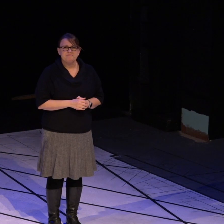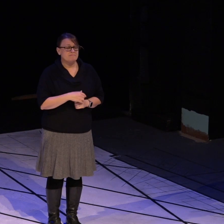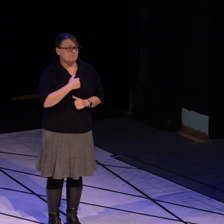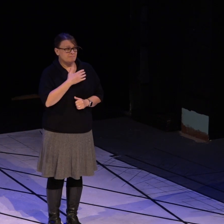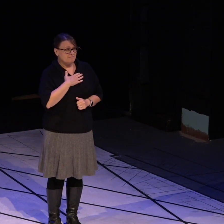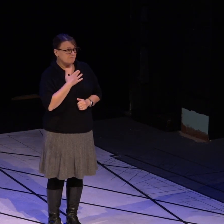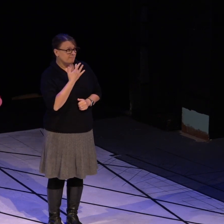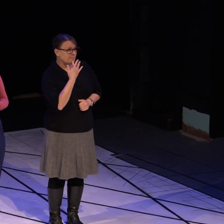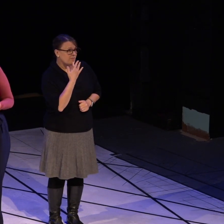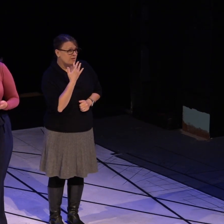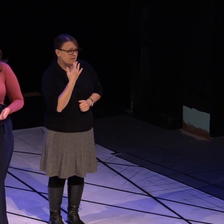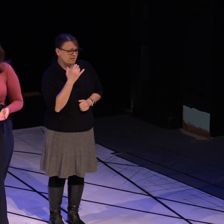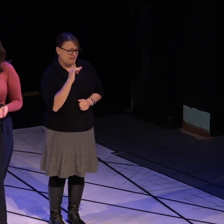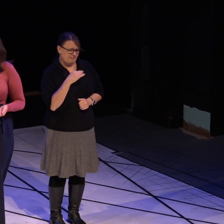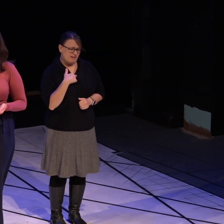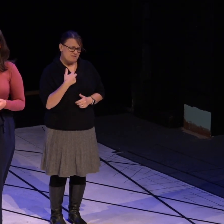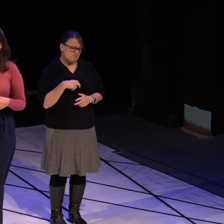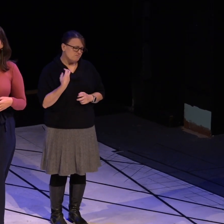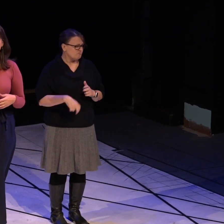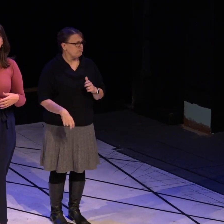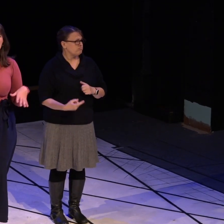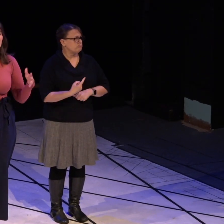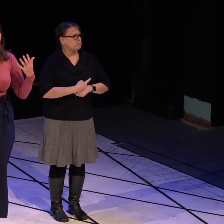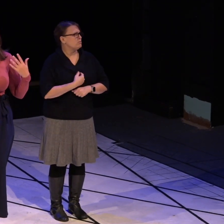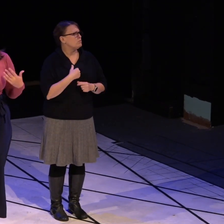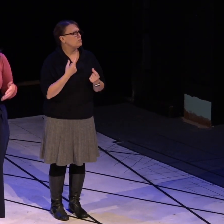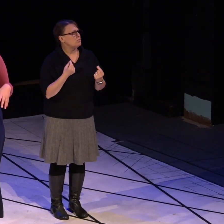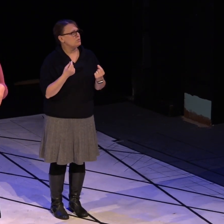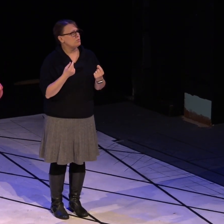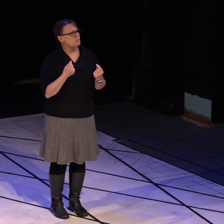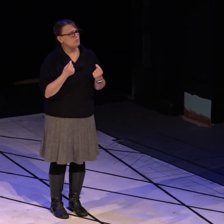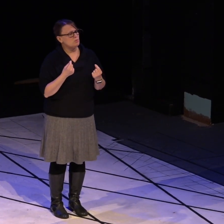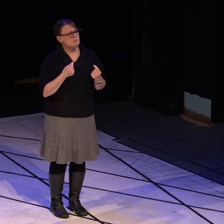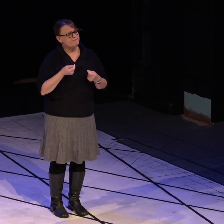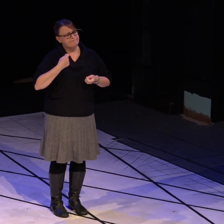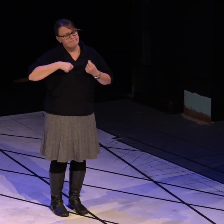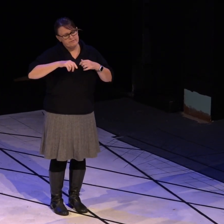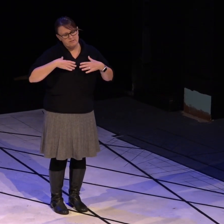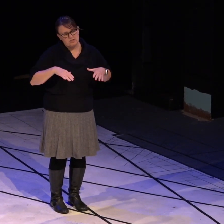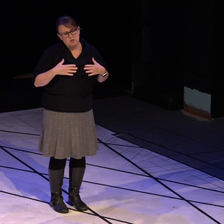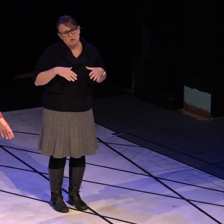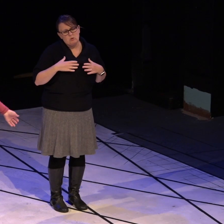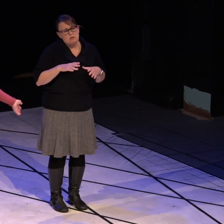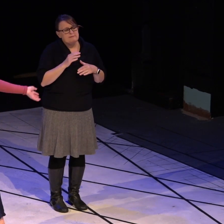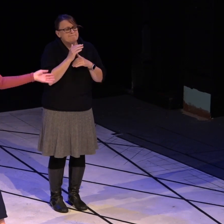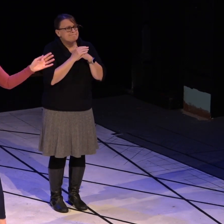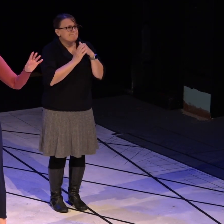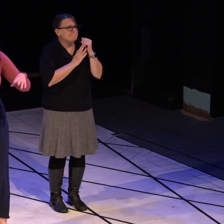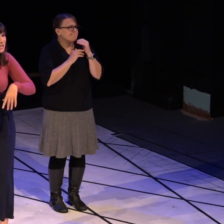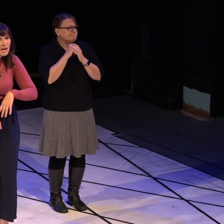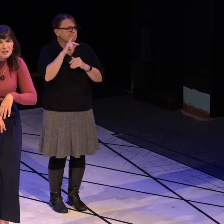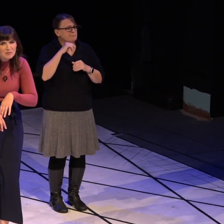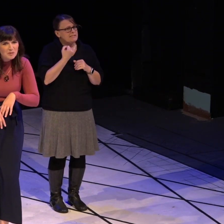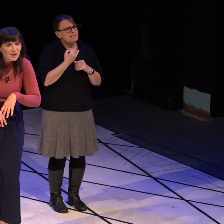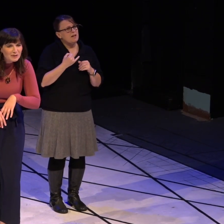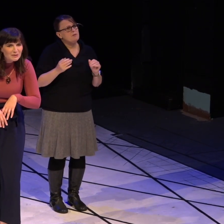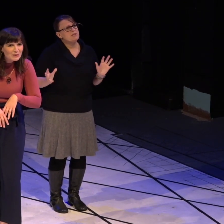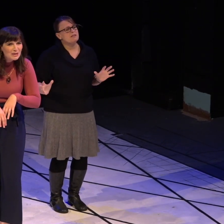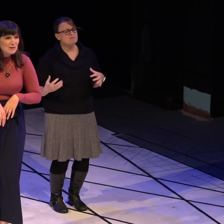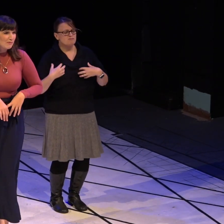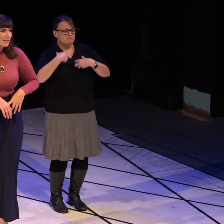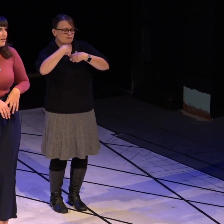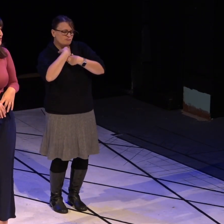do on a rough day is to put on a pair of flannel pajamas, jump into a cuddle